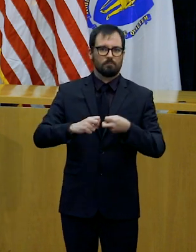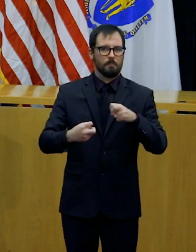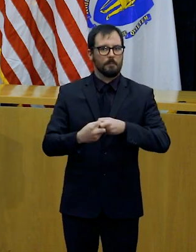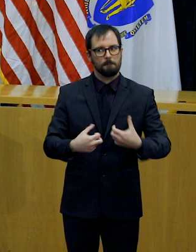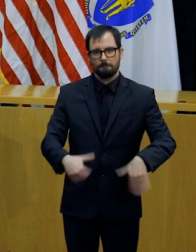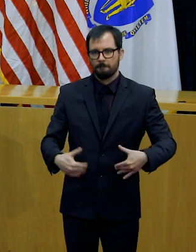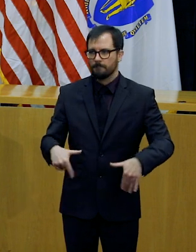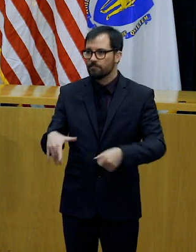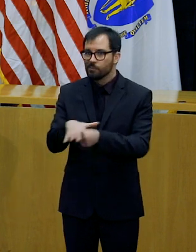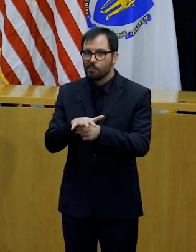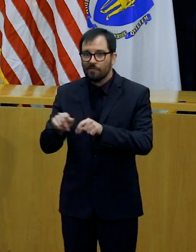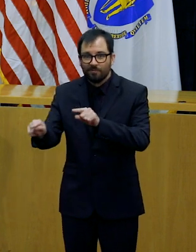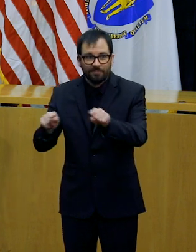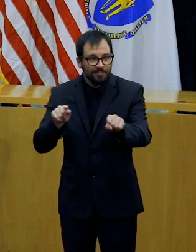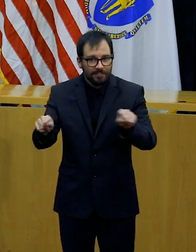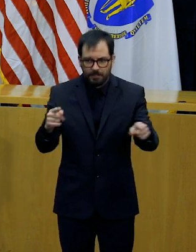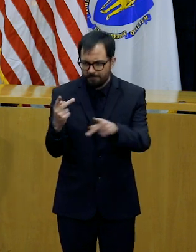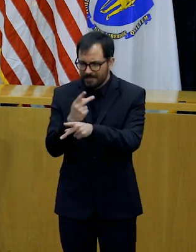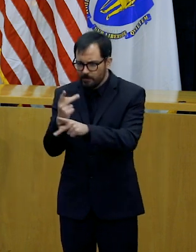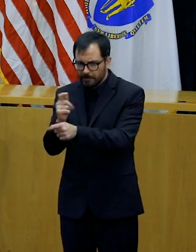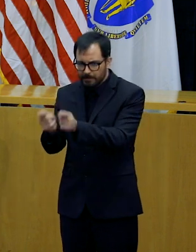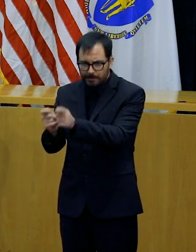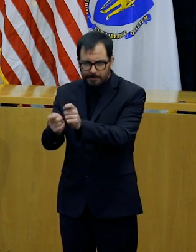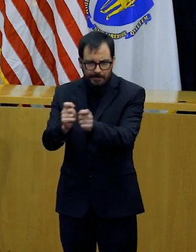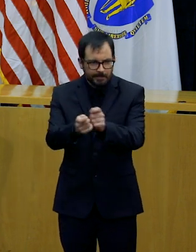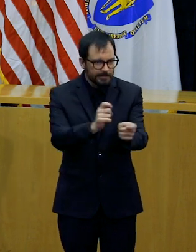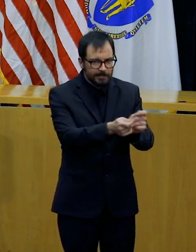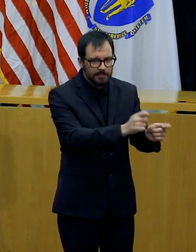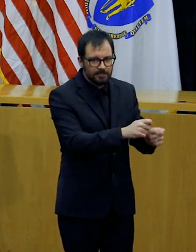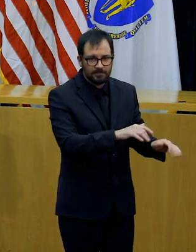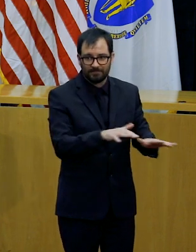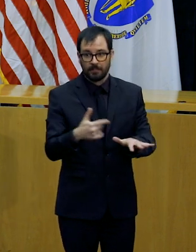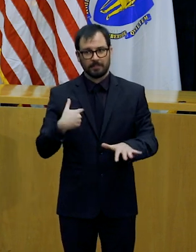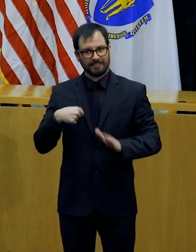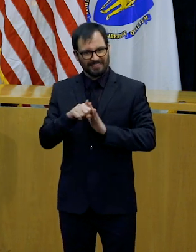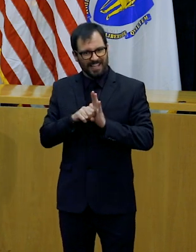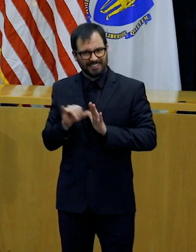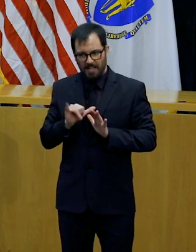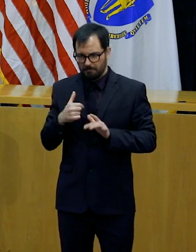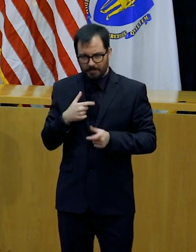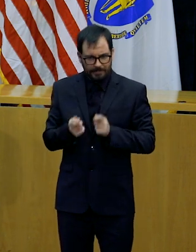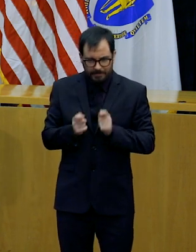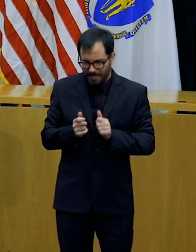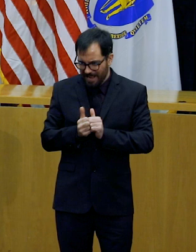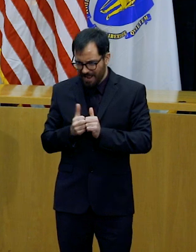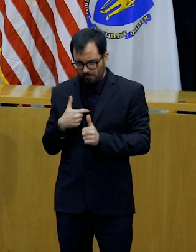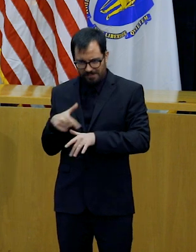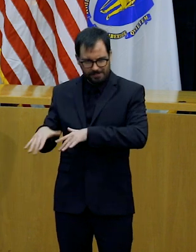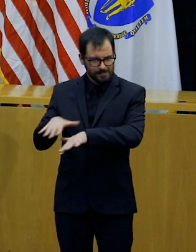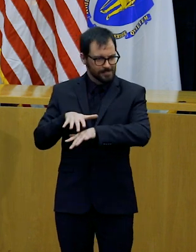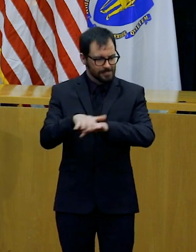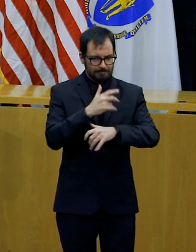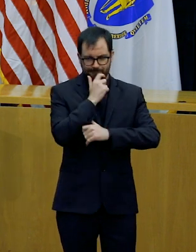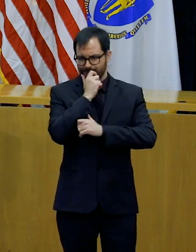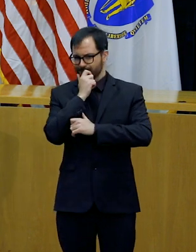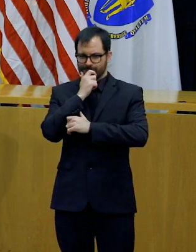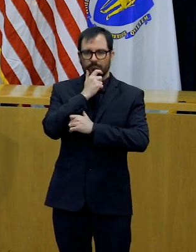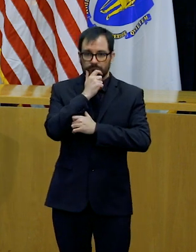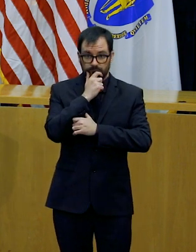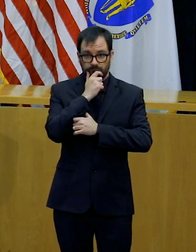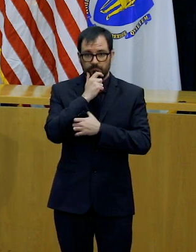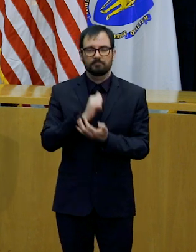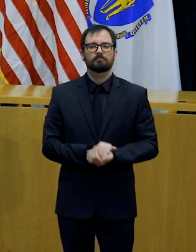are working with to sort out the impact on public education here in our Commonwealth. The package also includes